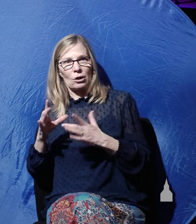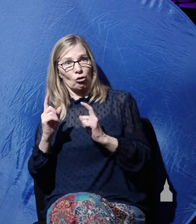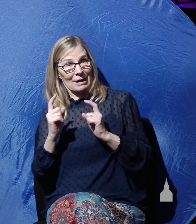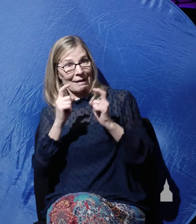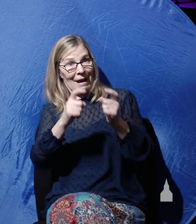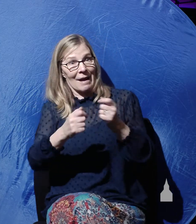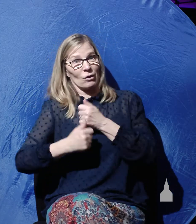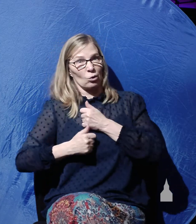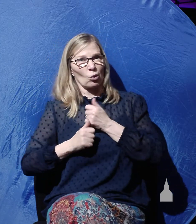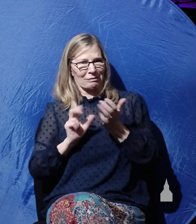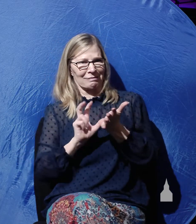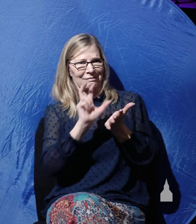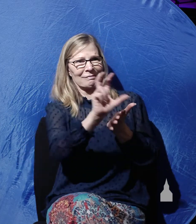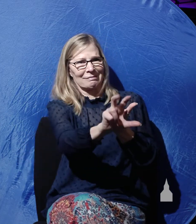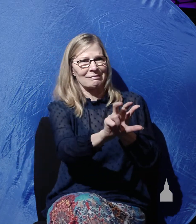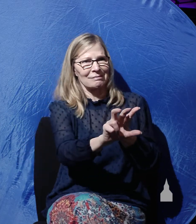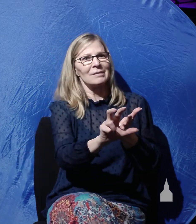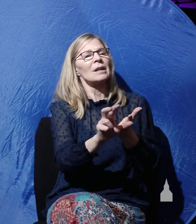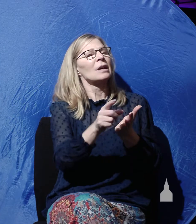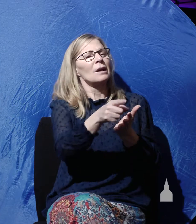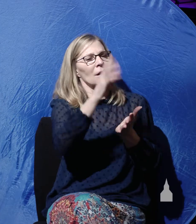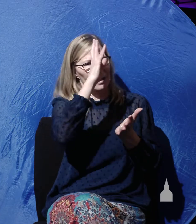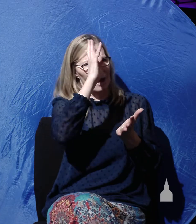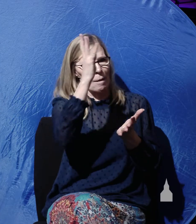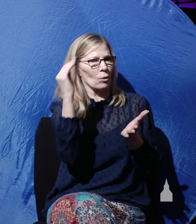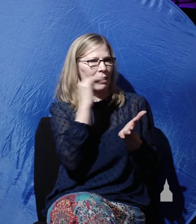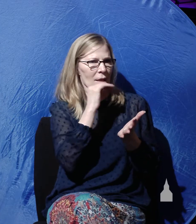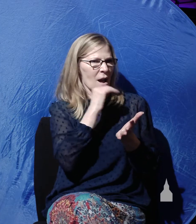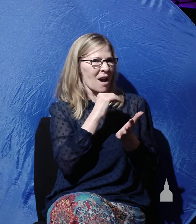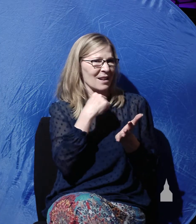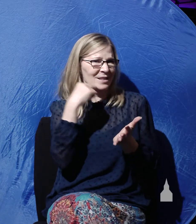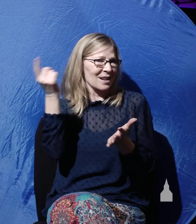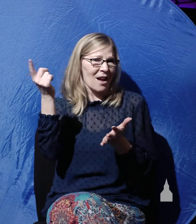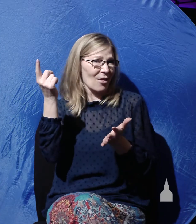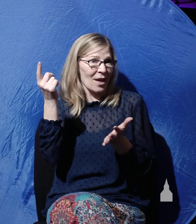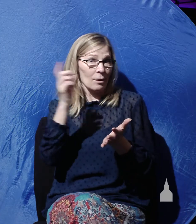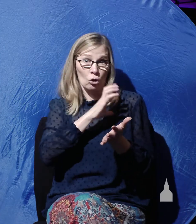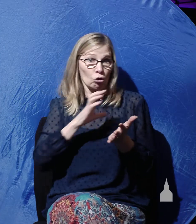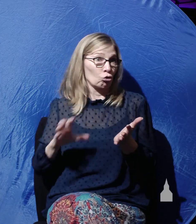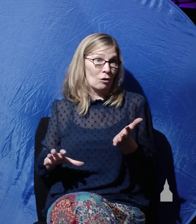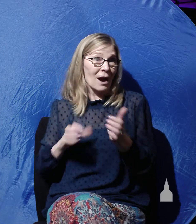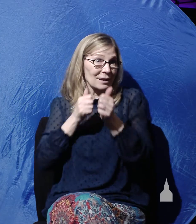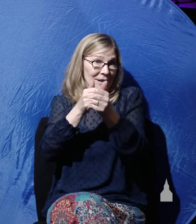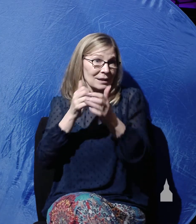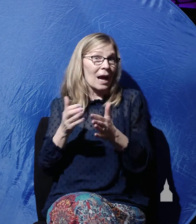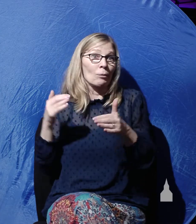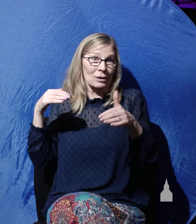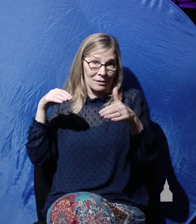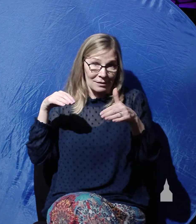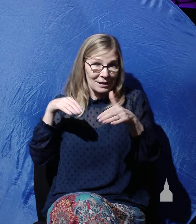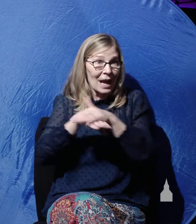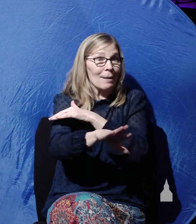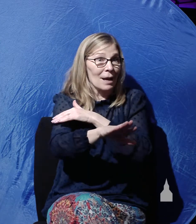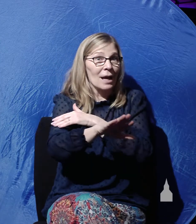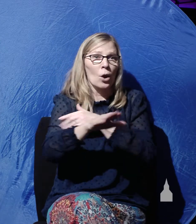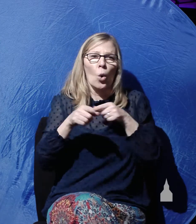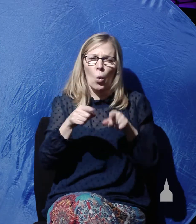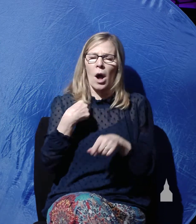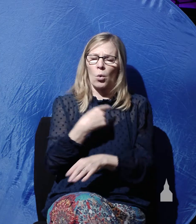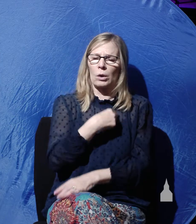just buy them off and concoct a lie, instructing them to say that Christ's disciples came at night while we were sleeping and